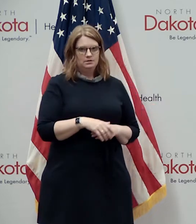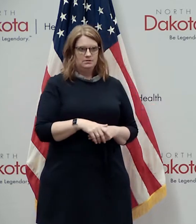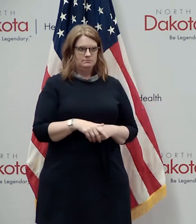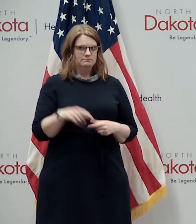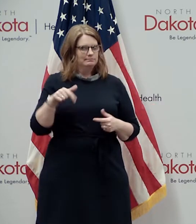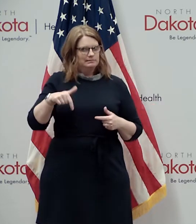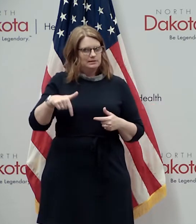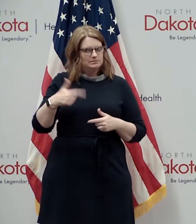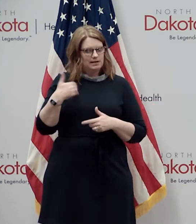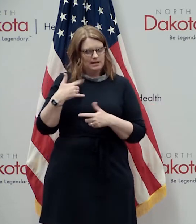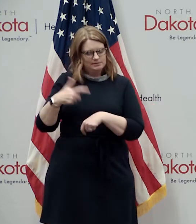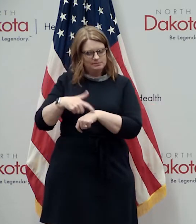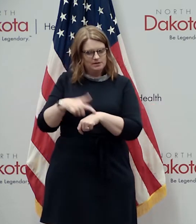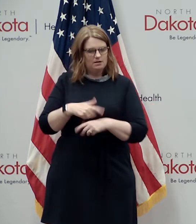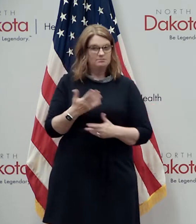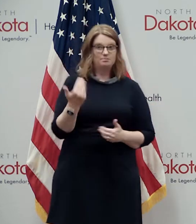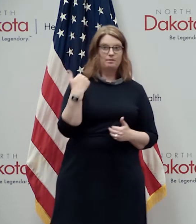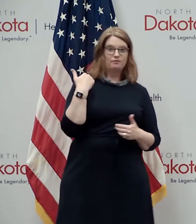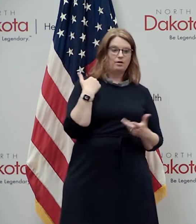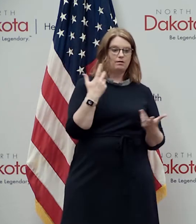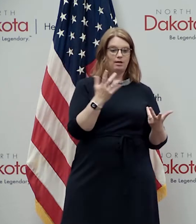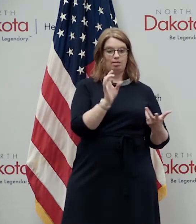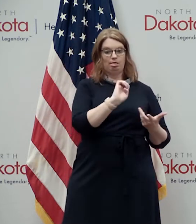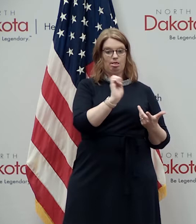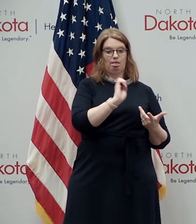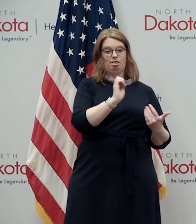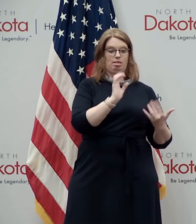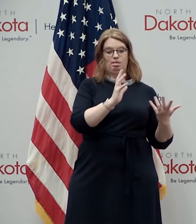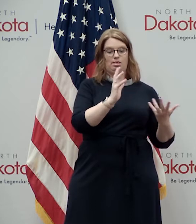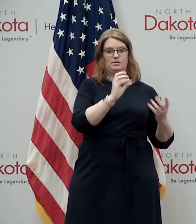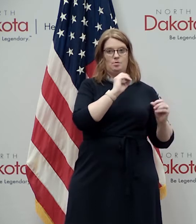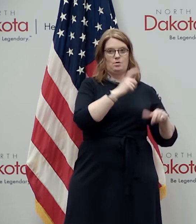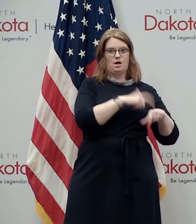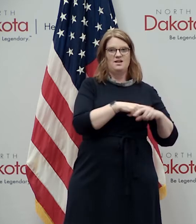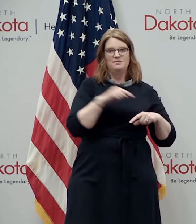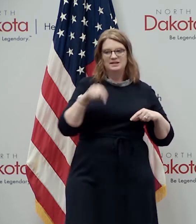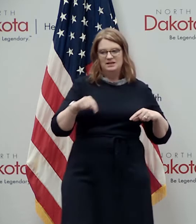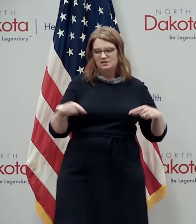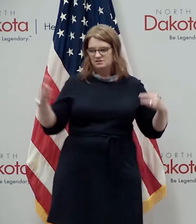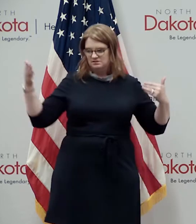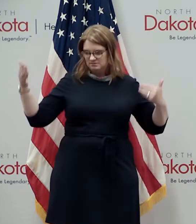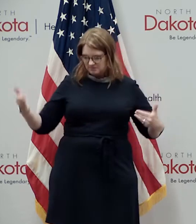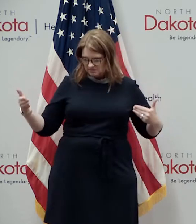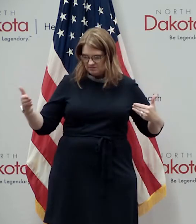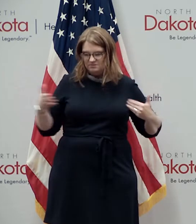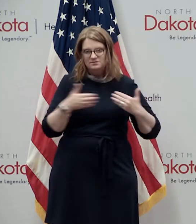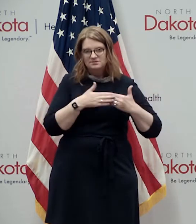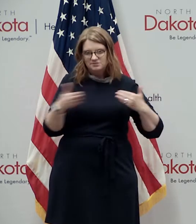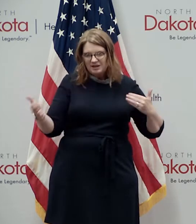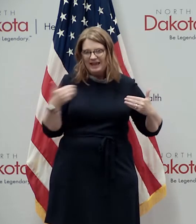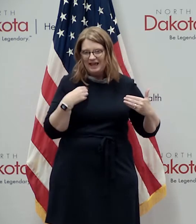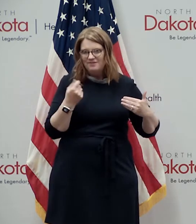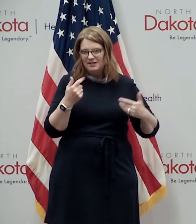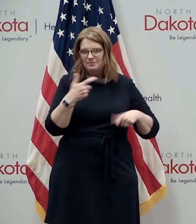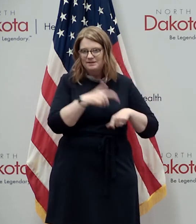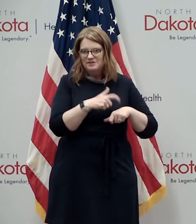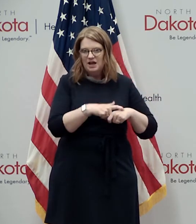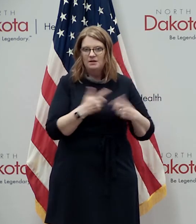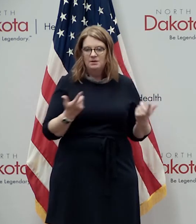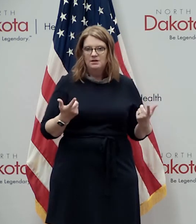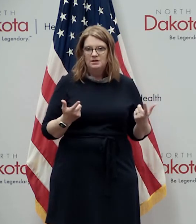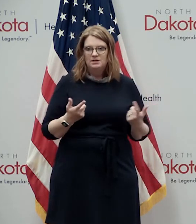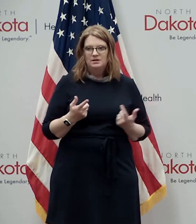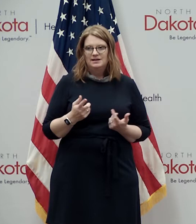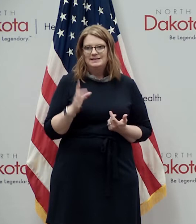uh this is is a it's a big complex operation as we talked about i mean it's an you know